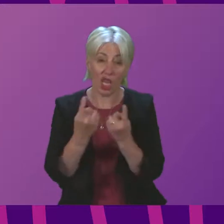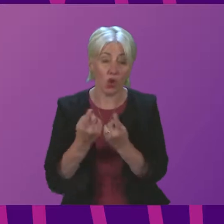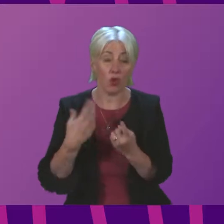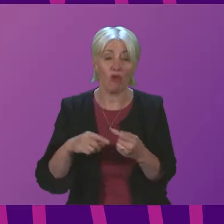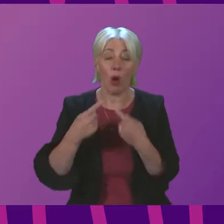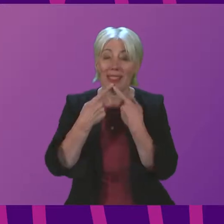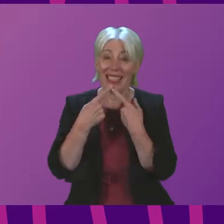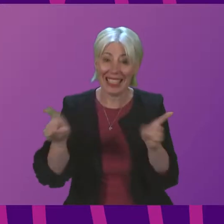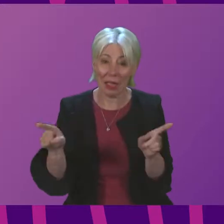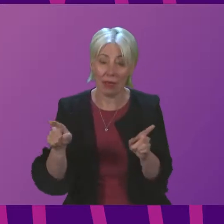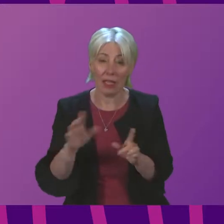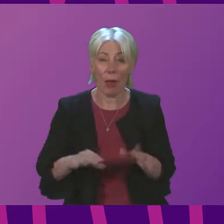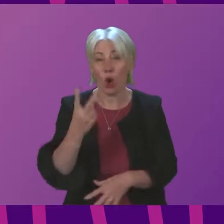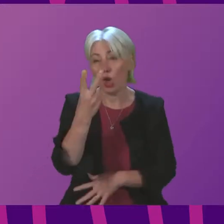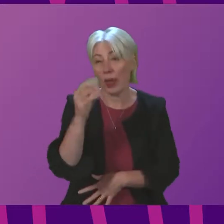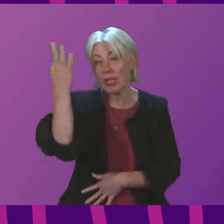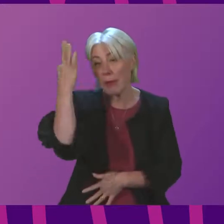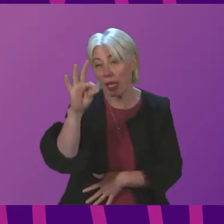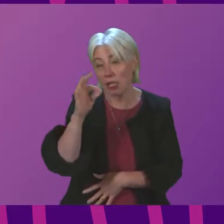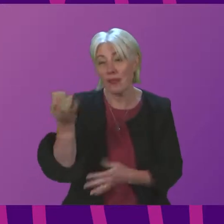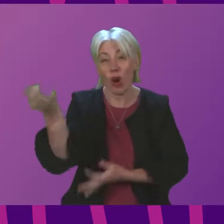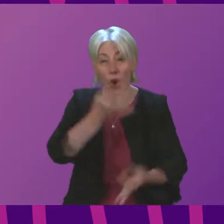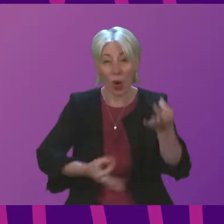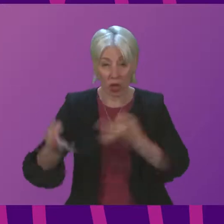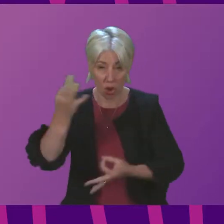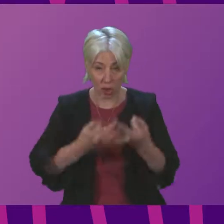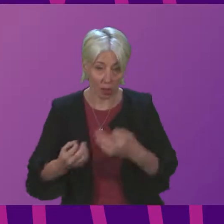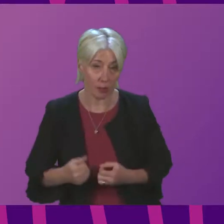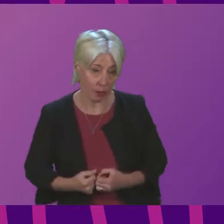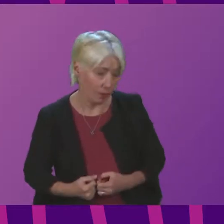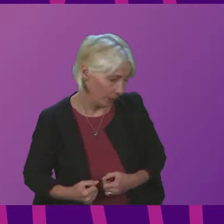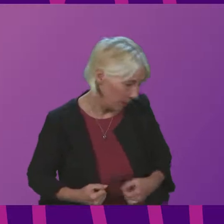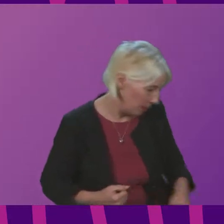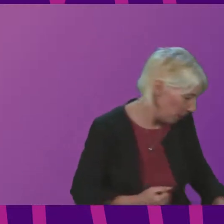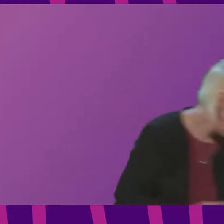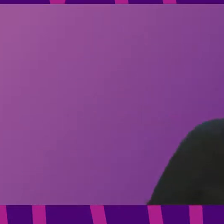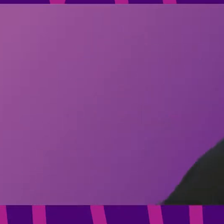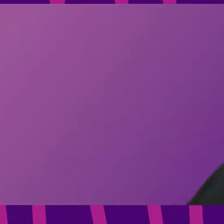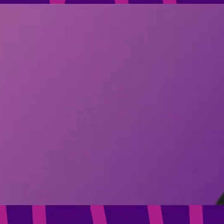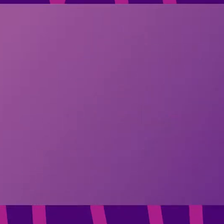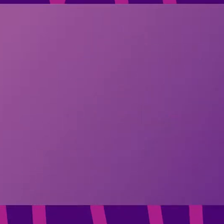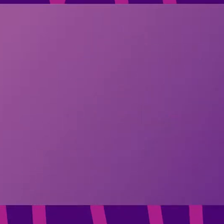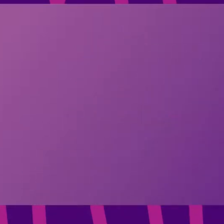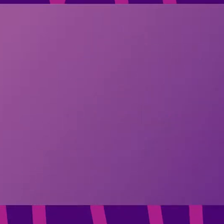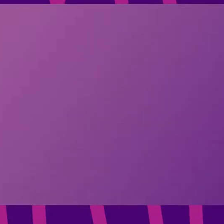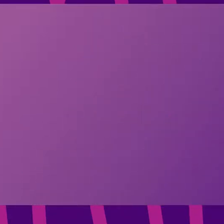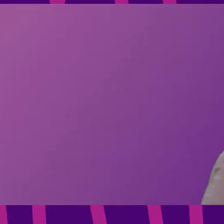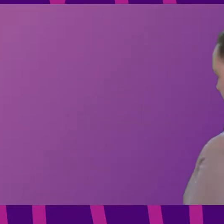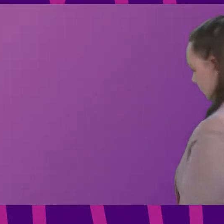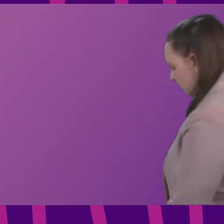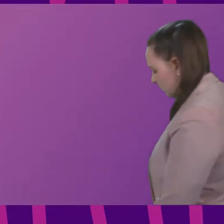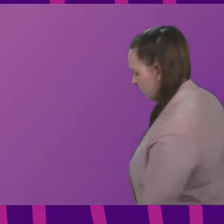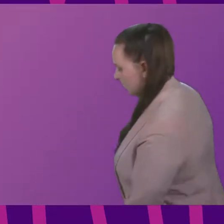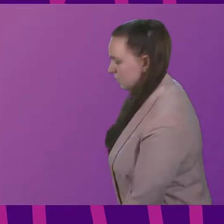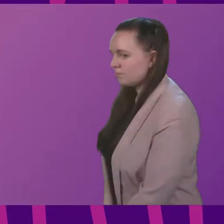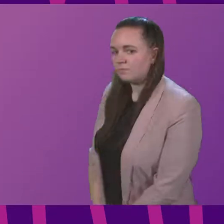his statement. I intend to allow around 20 minutes for this item before we have to move to the next item of business. I would be grateful if members who want to ask a